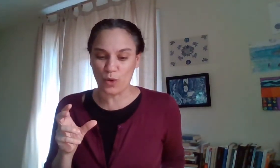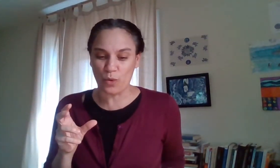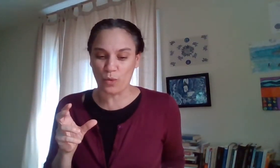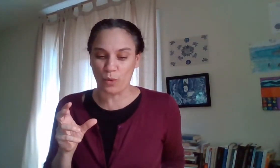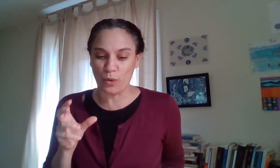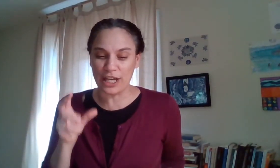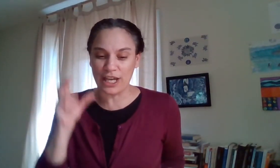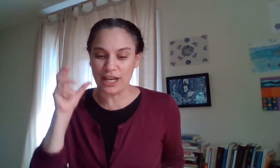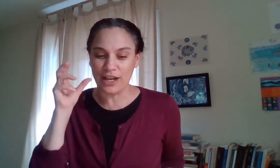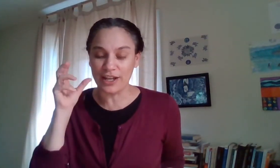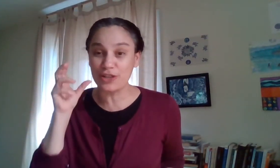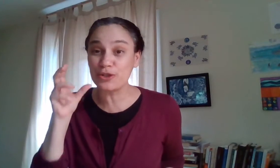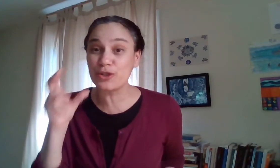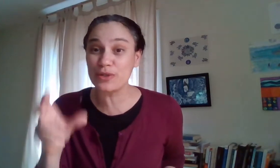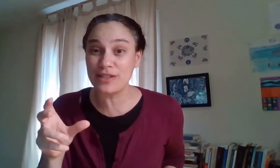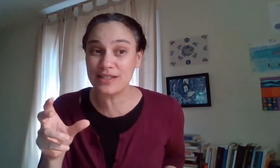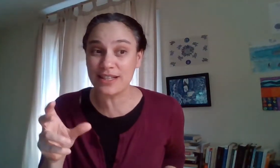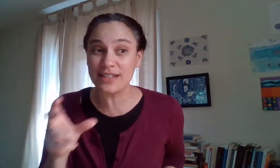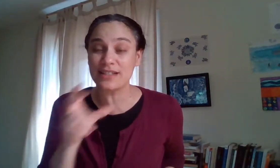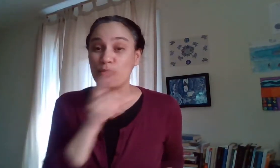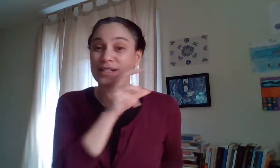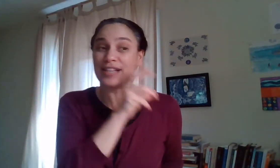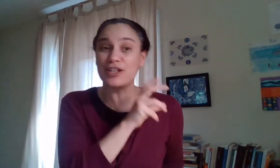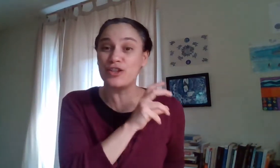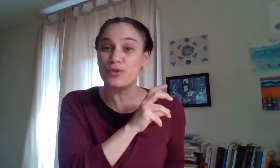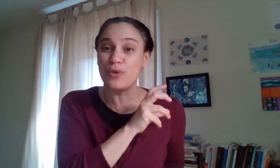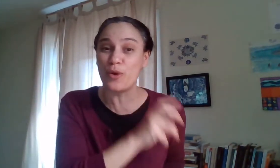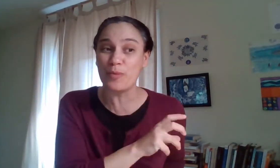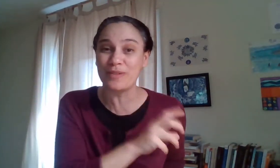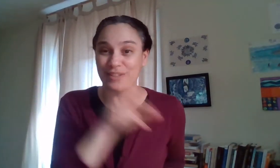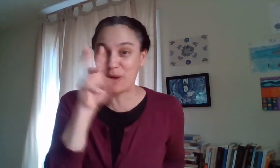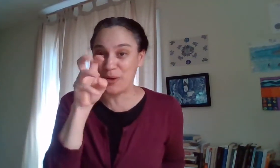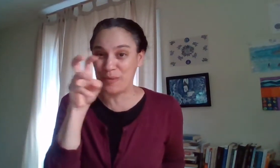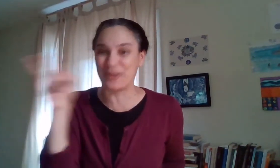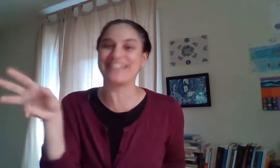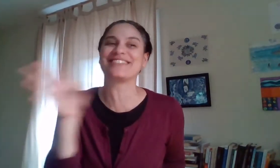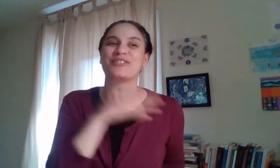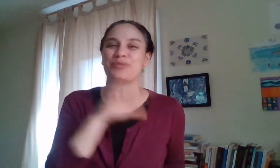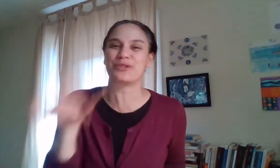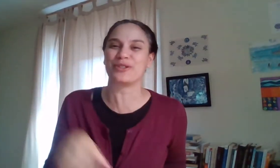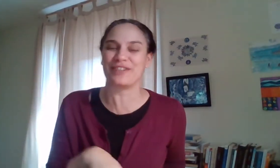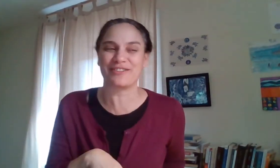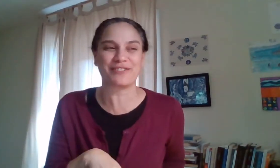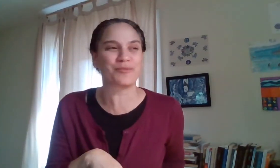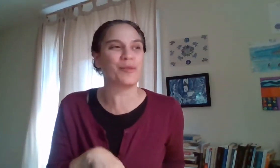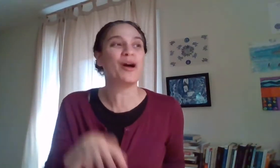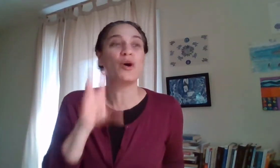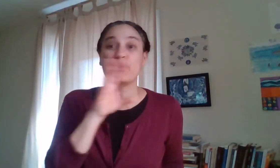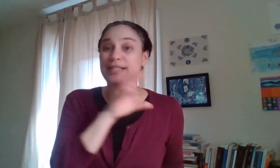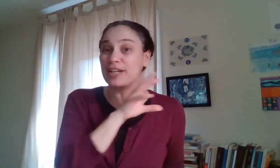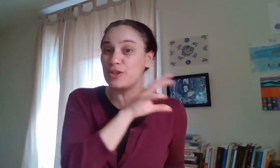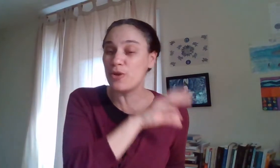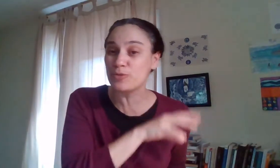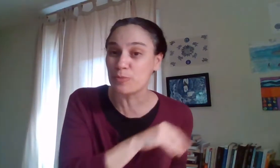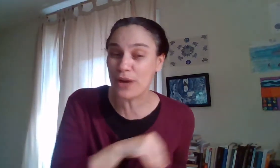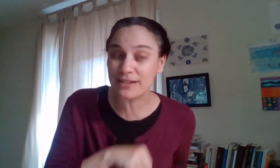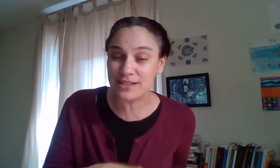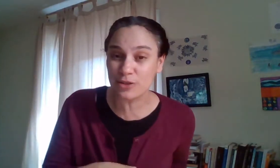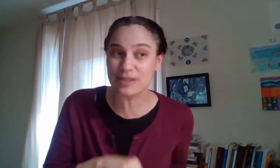we introduce these things we send you home home right because we're doing everything from home we send you home to practice those